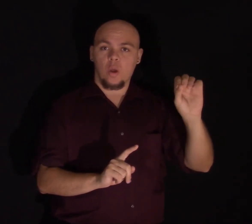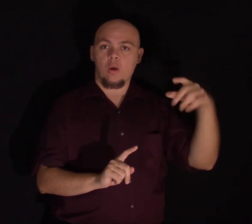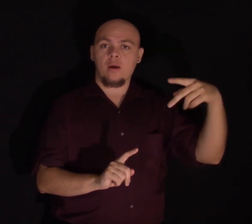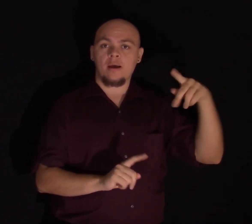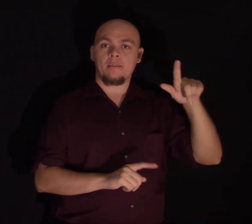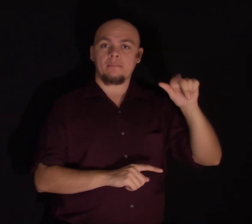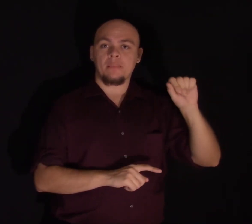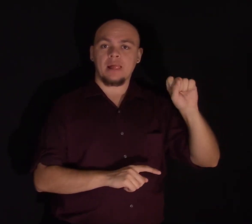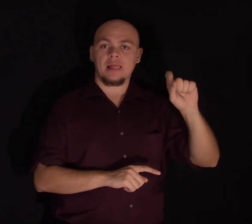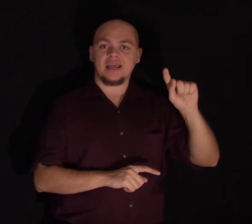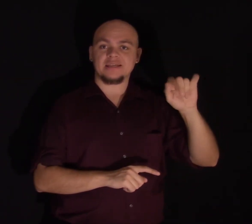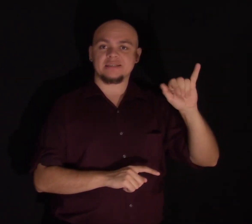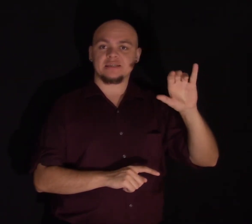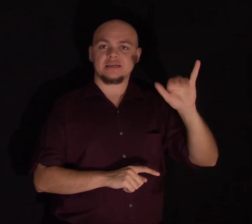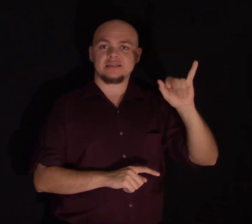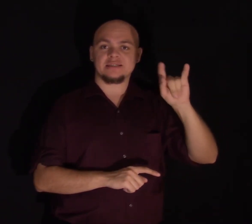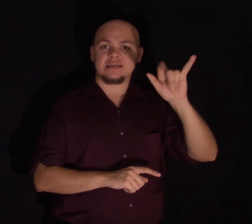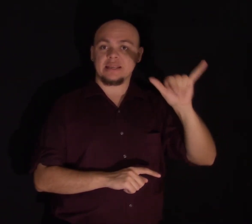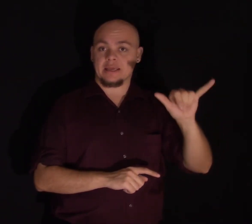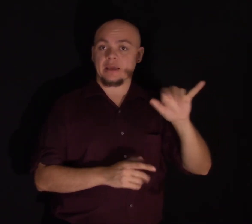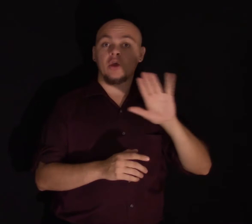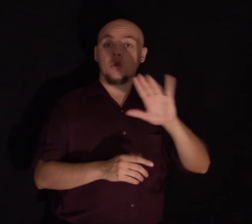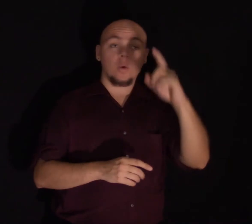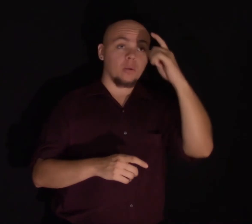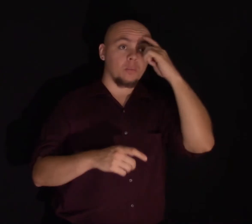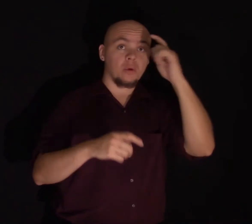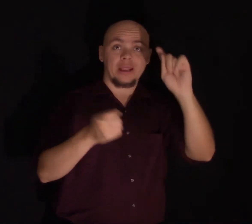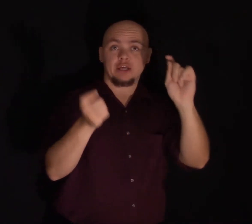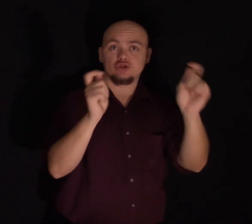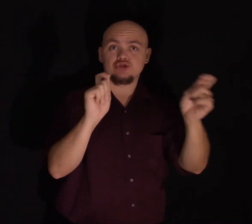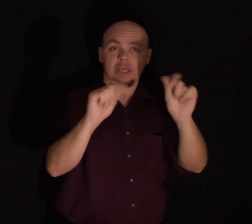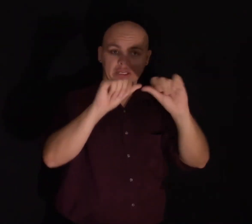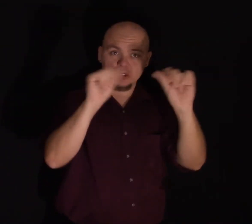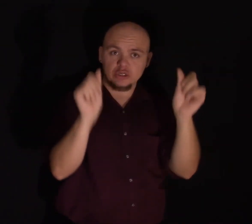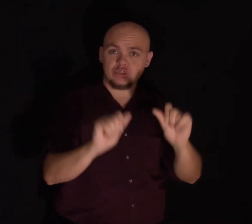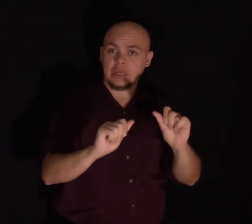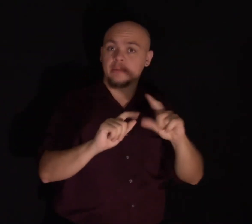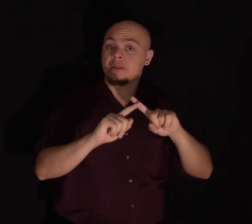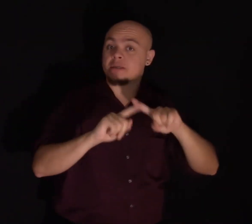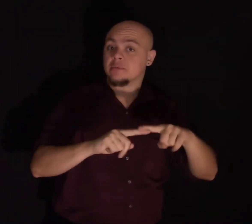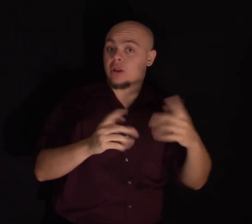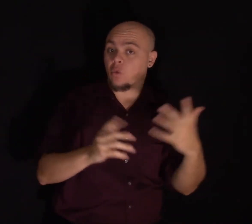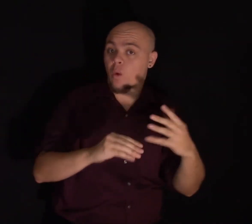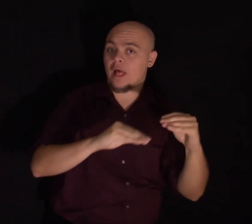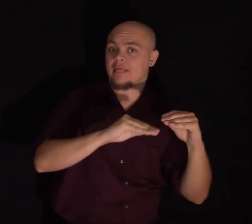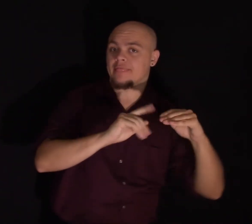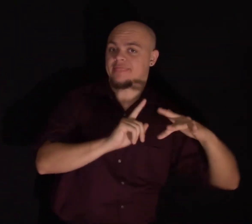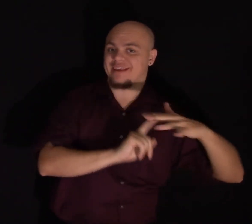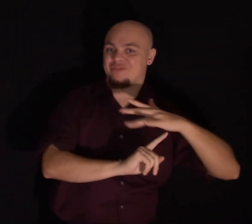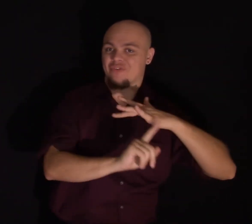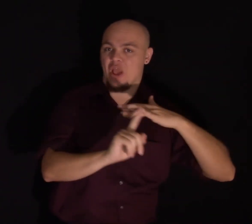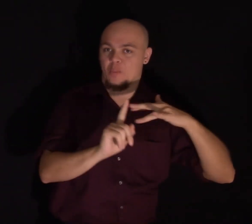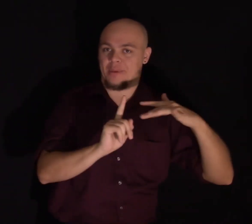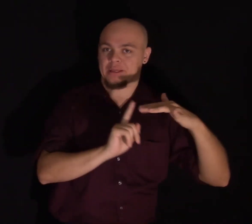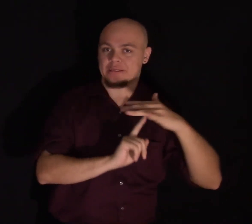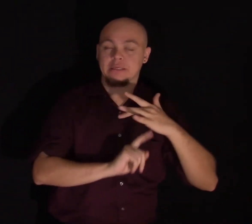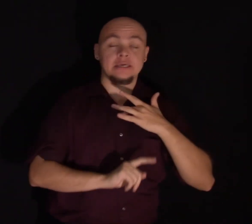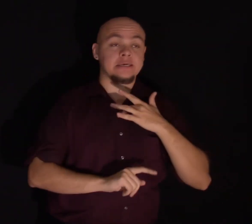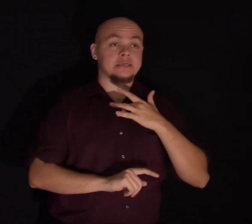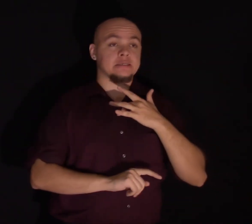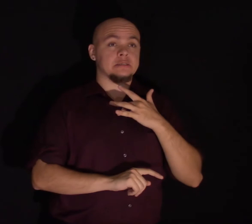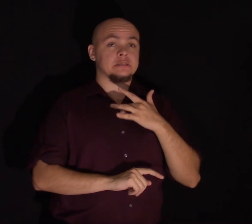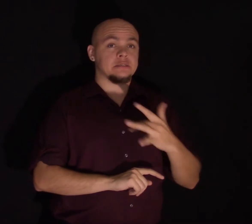constantly changing, constantly being shaped by the forces around us. But we have typically